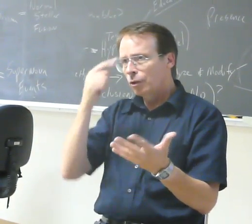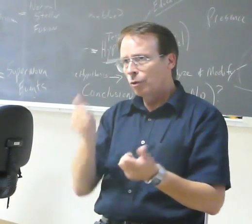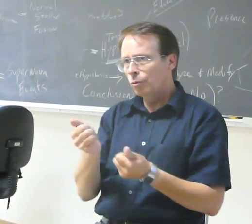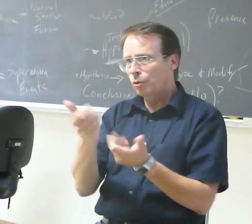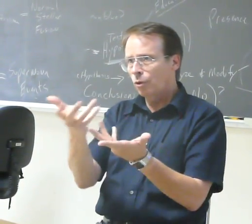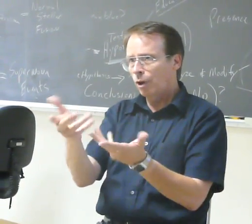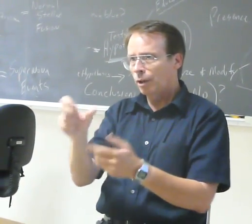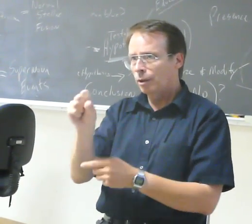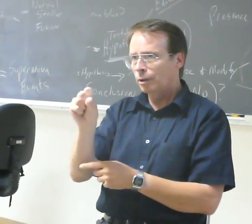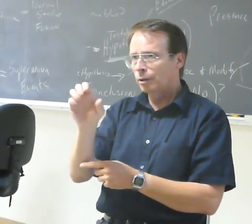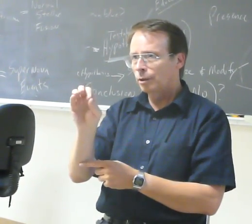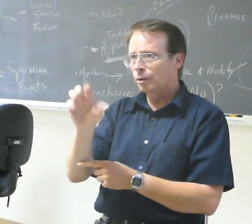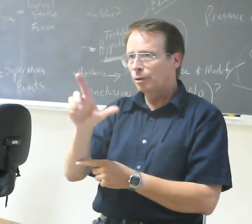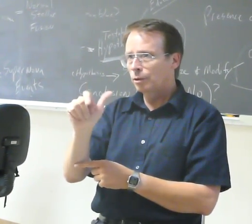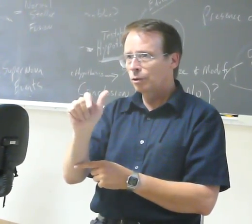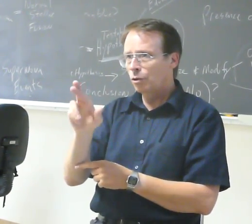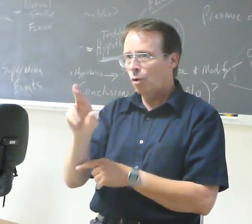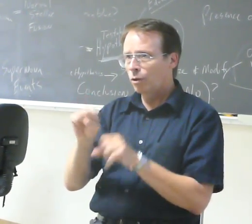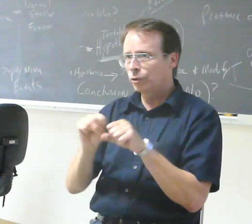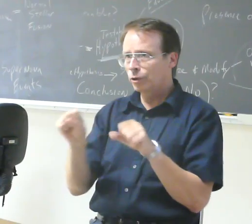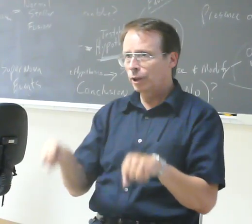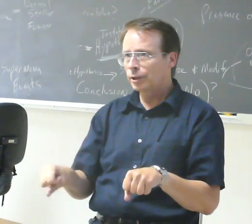system like ours that has these 92 elements?